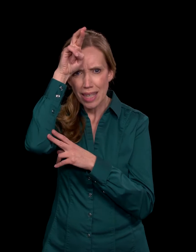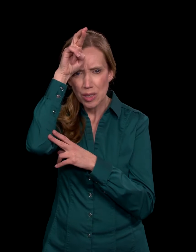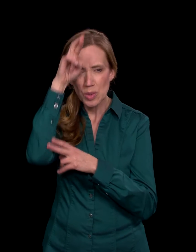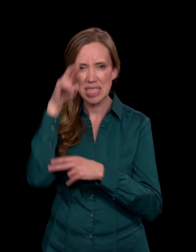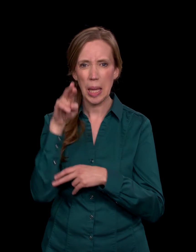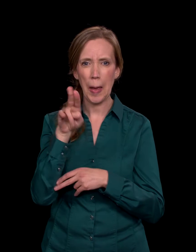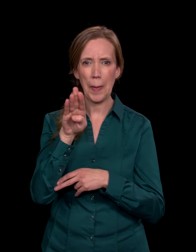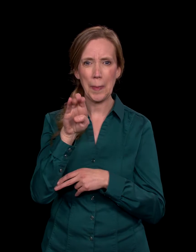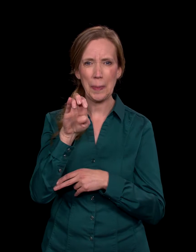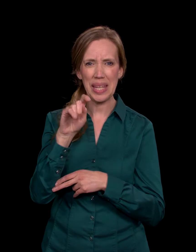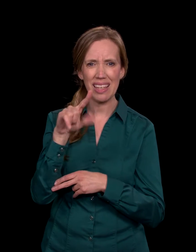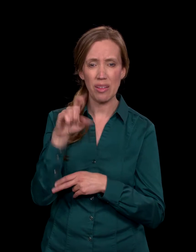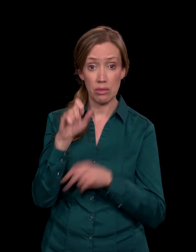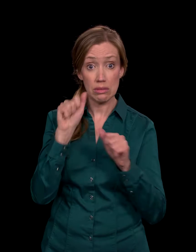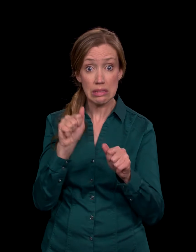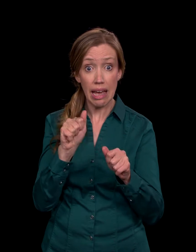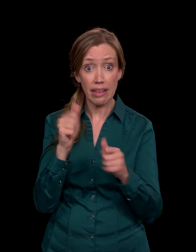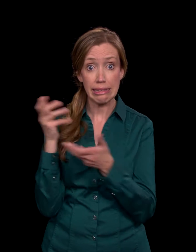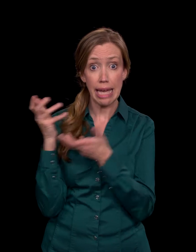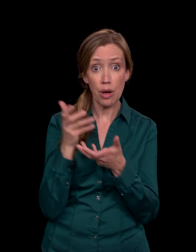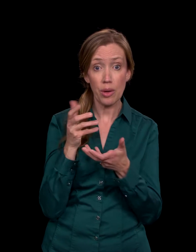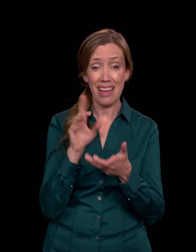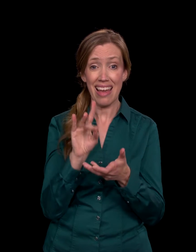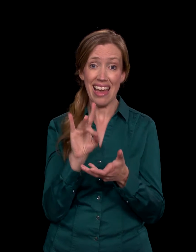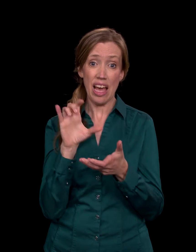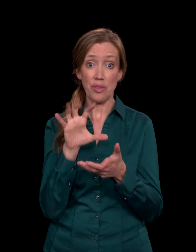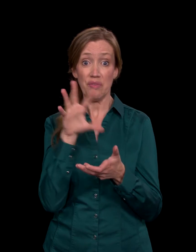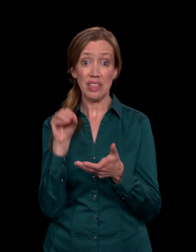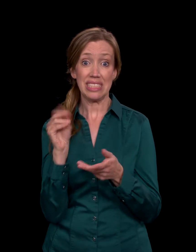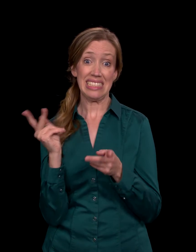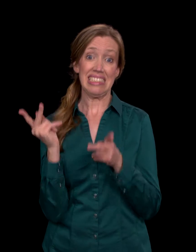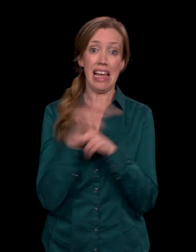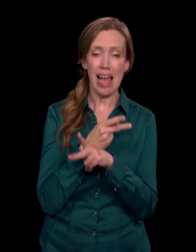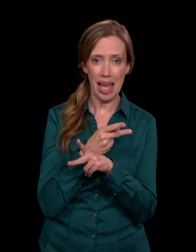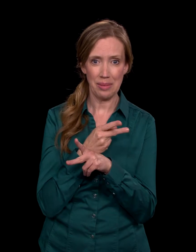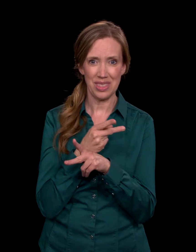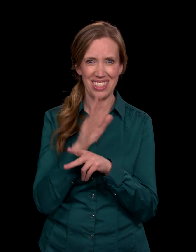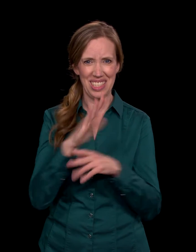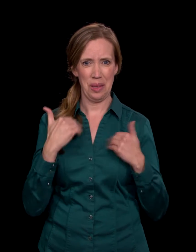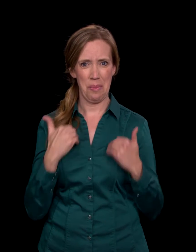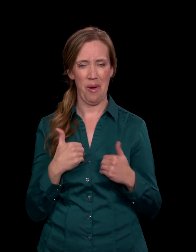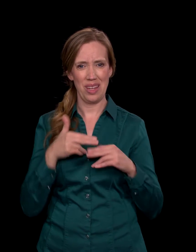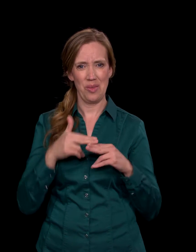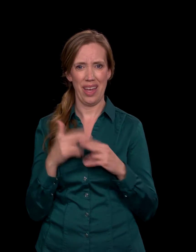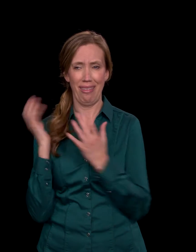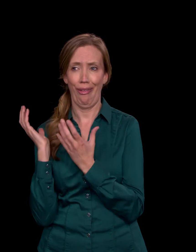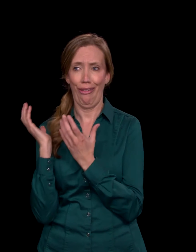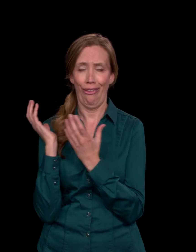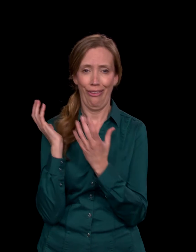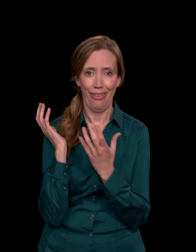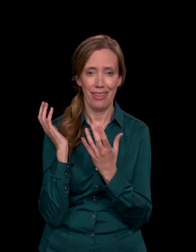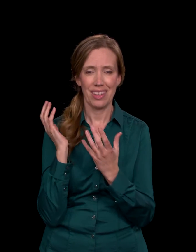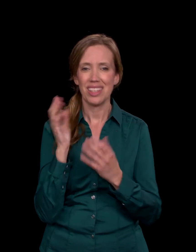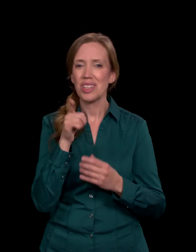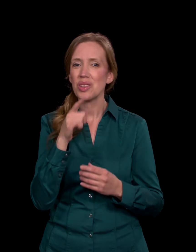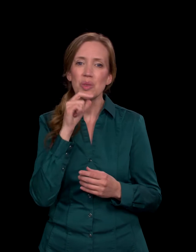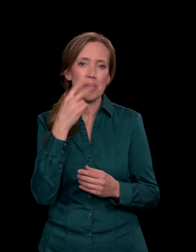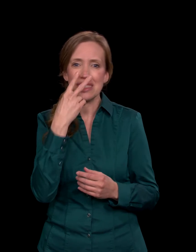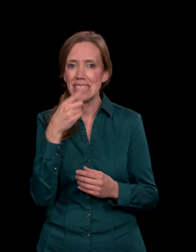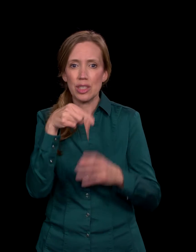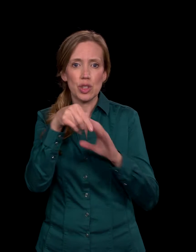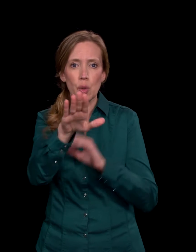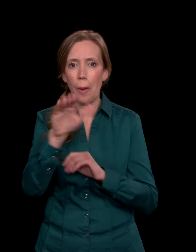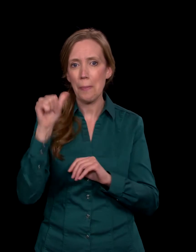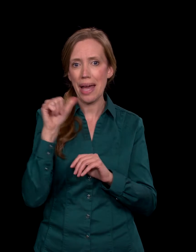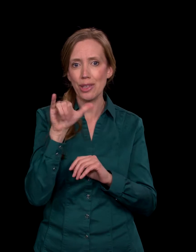carry 850 times their own body weight. I'm not likely to see one in my backyard or even in yours most likely, but if you did encounter one,